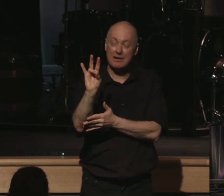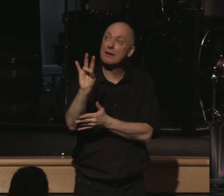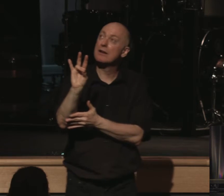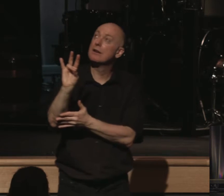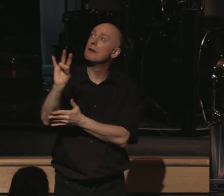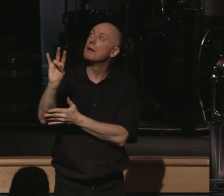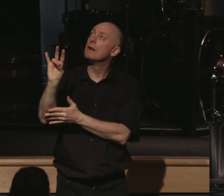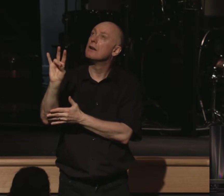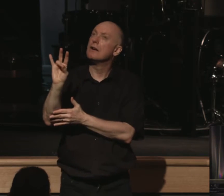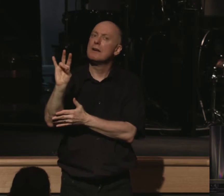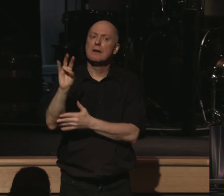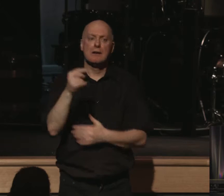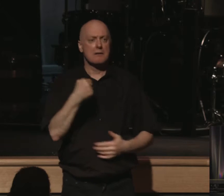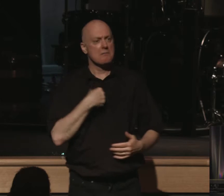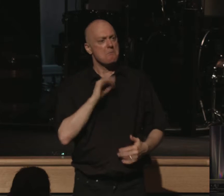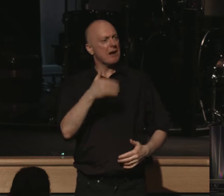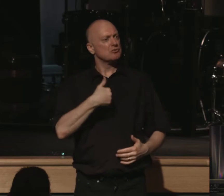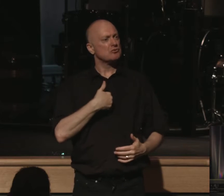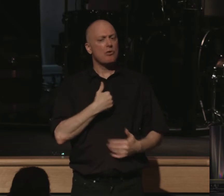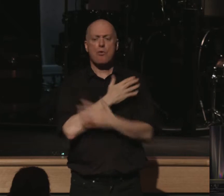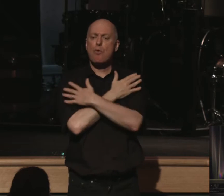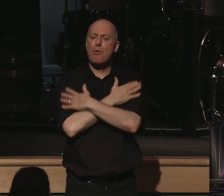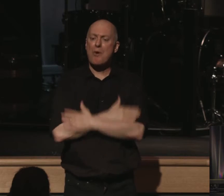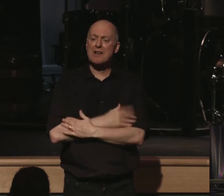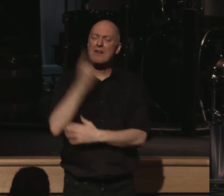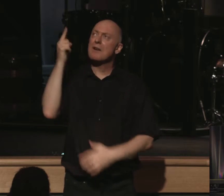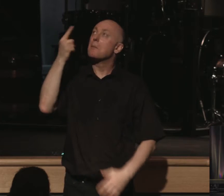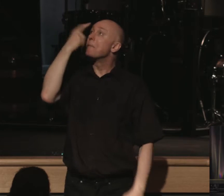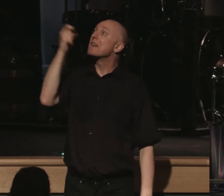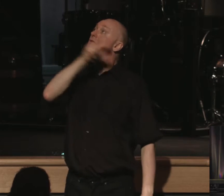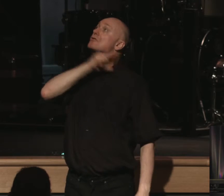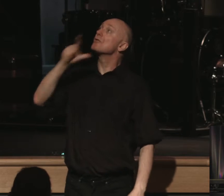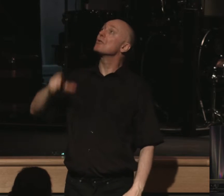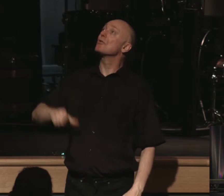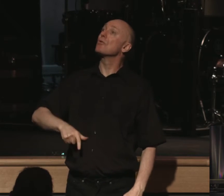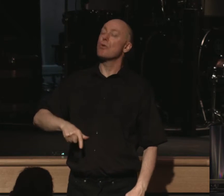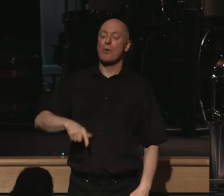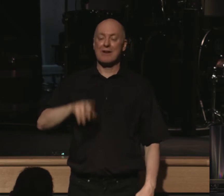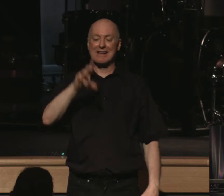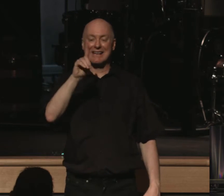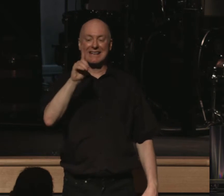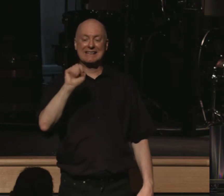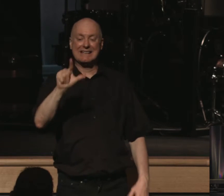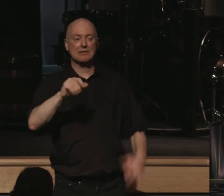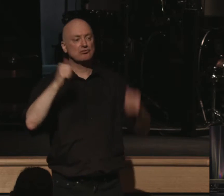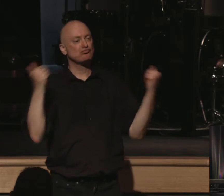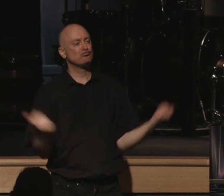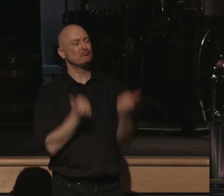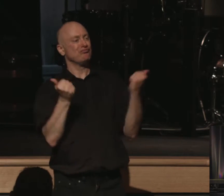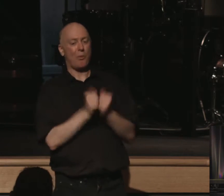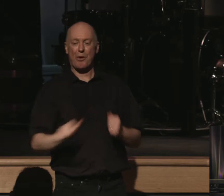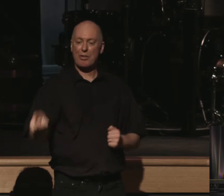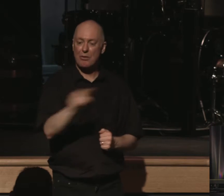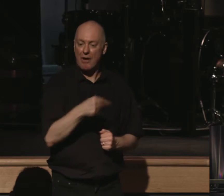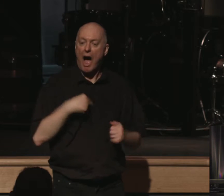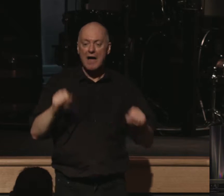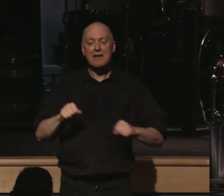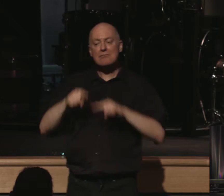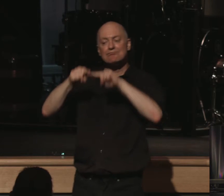Return my soul to your rest for the Lord has dealt bountifully with you. Point number three is this. I can rest in him